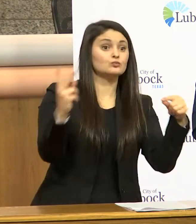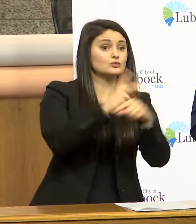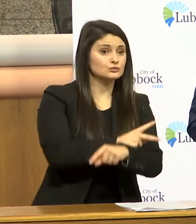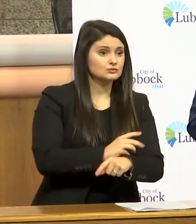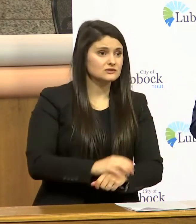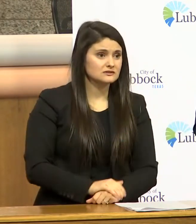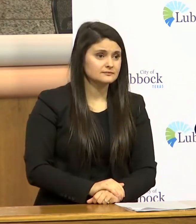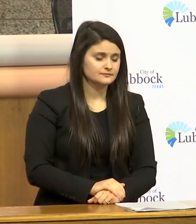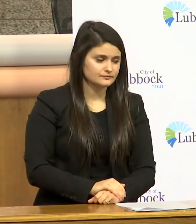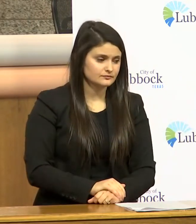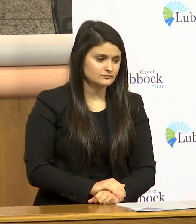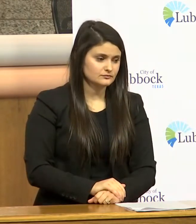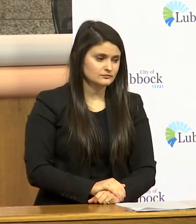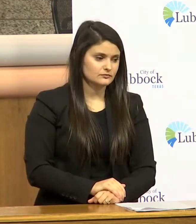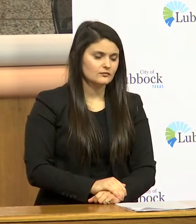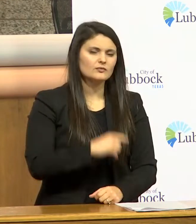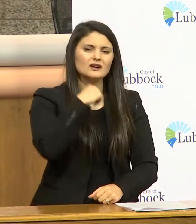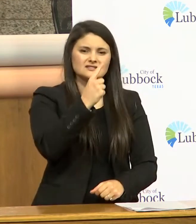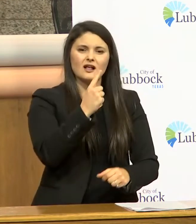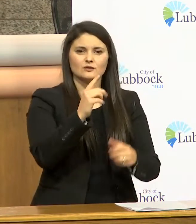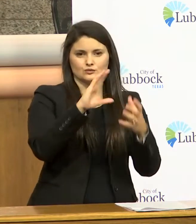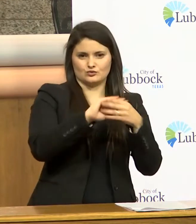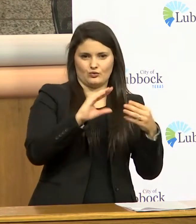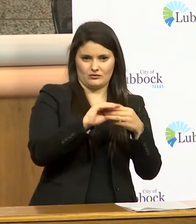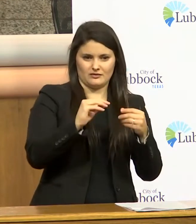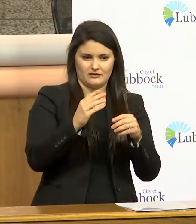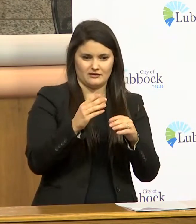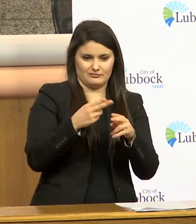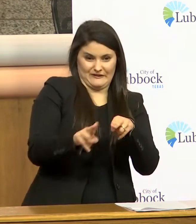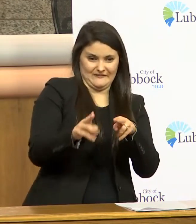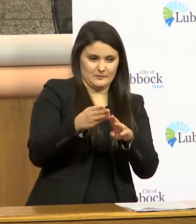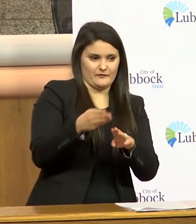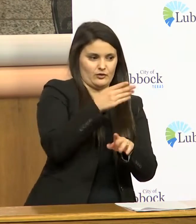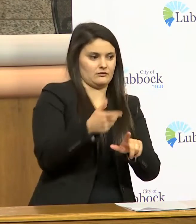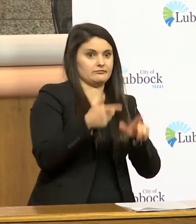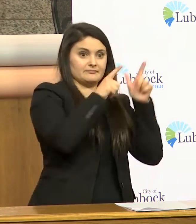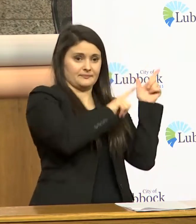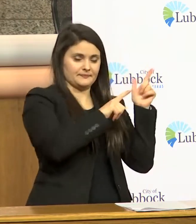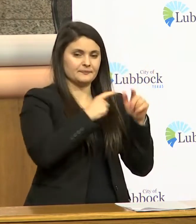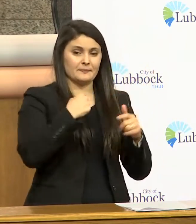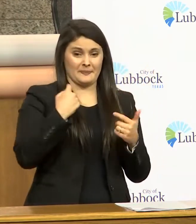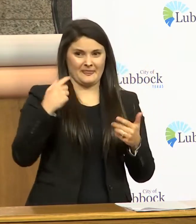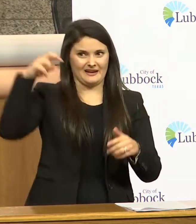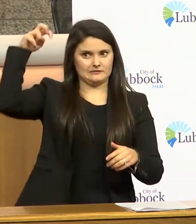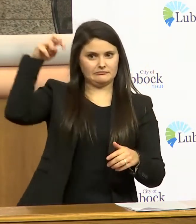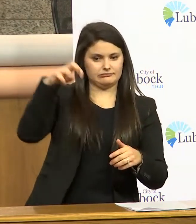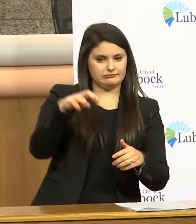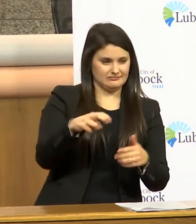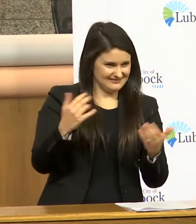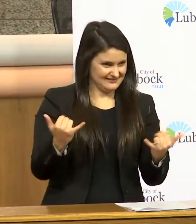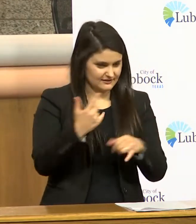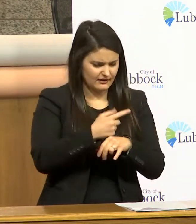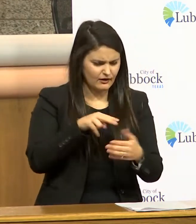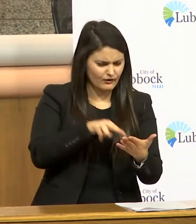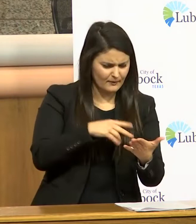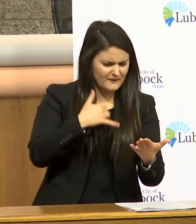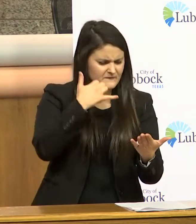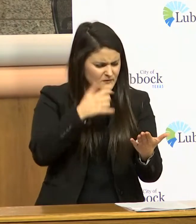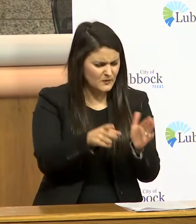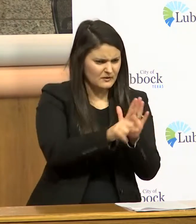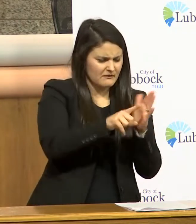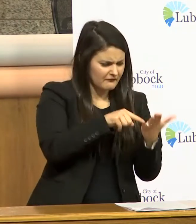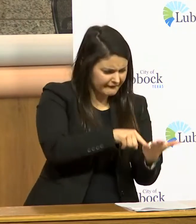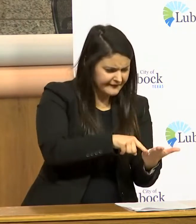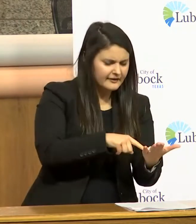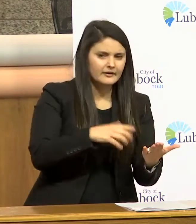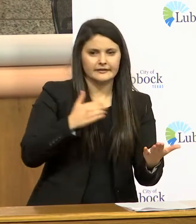i'm going to tell you a quick story before i turn it over to mr atkinson as i was coming down the escalator my phone dinged and i looked down at it and a friend of mine